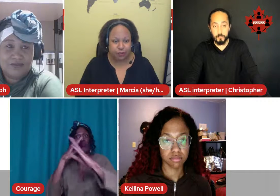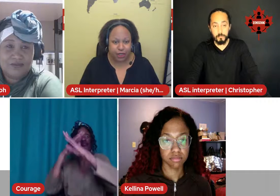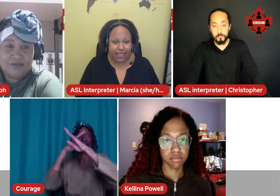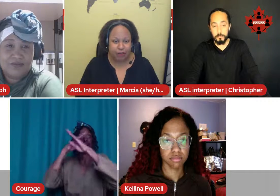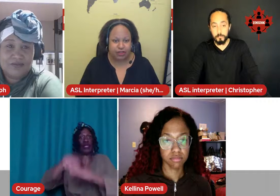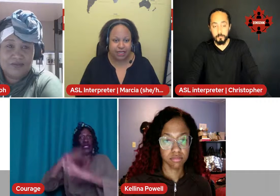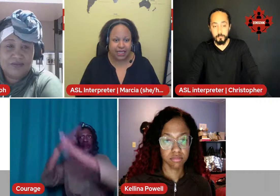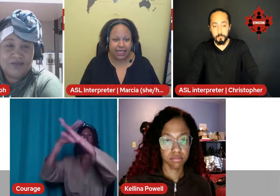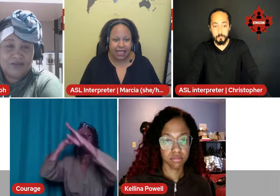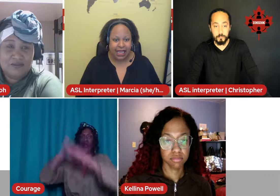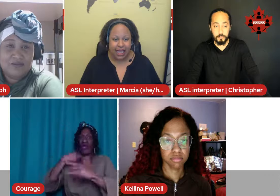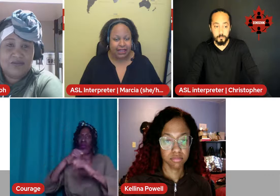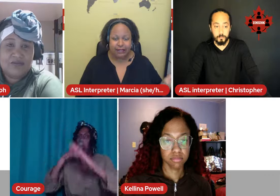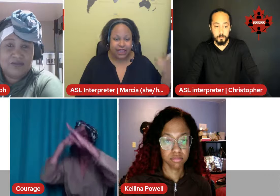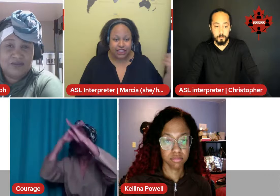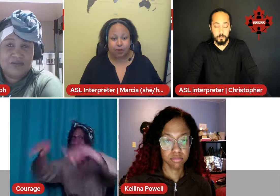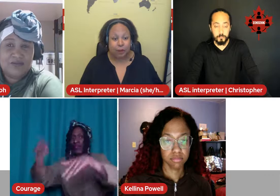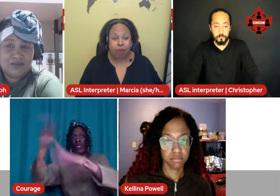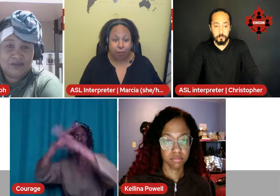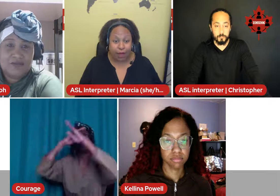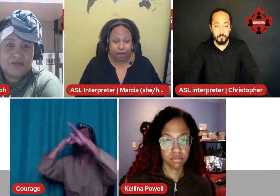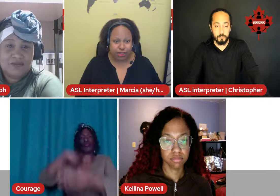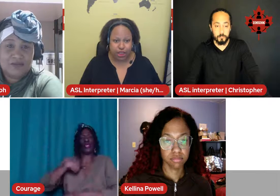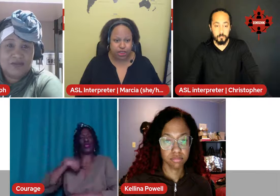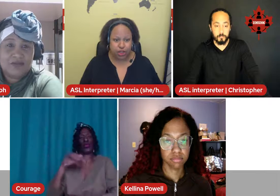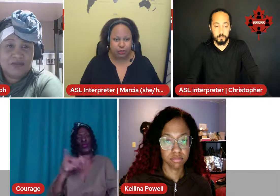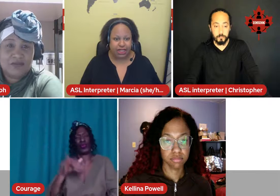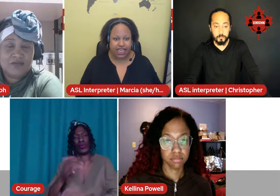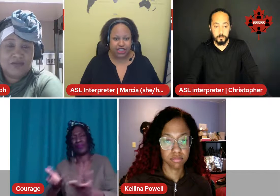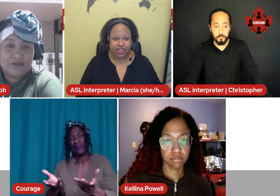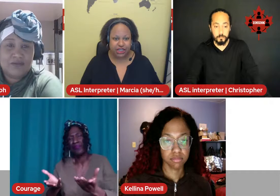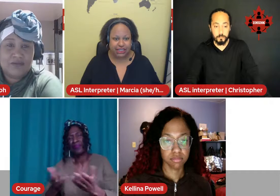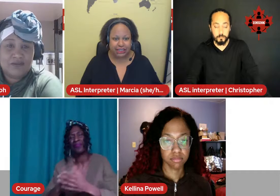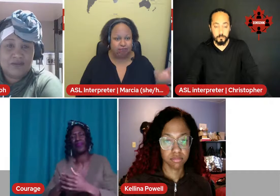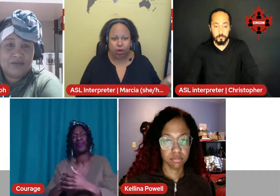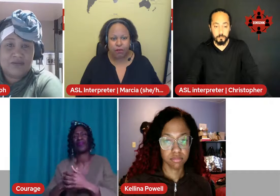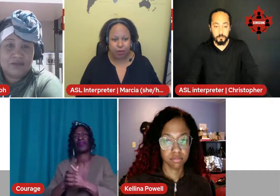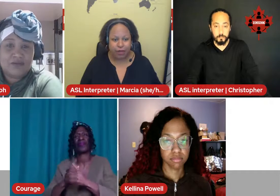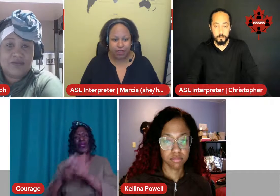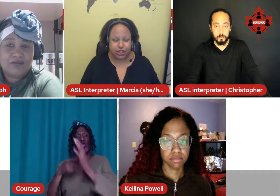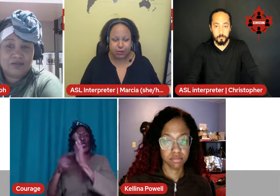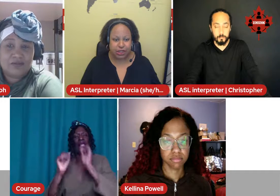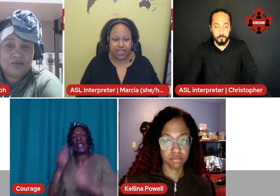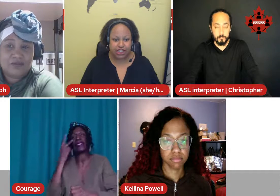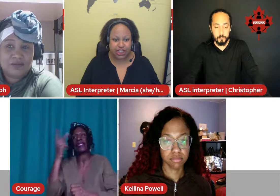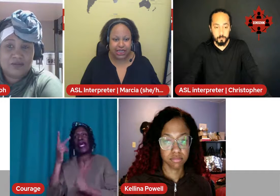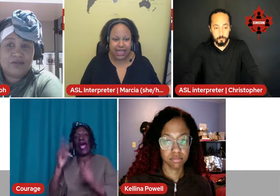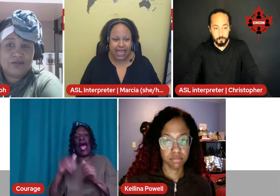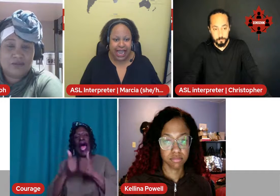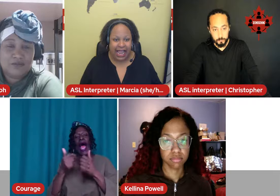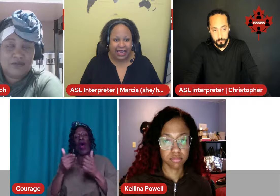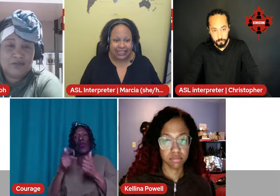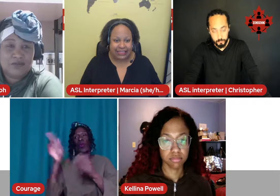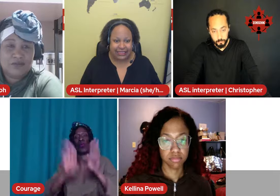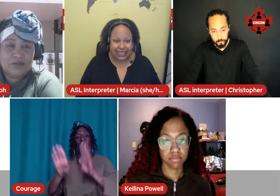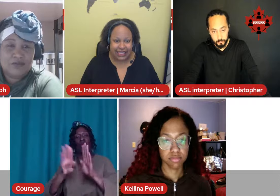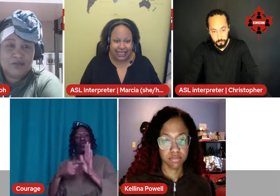to communicate with me. They just put up more barriers to communication, just more and more barriers to communication. And I can see